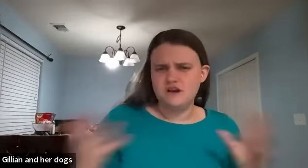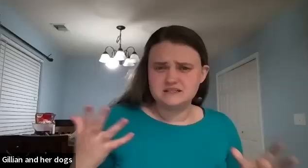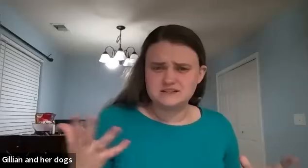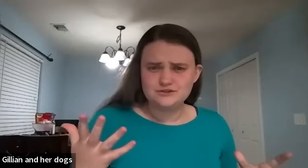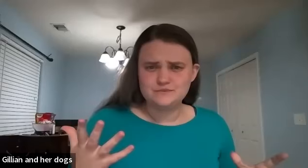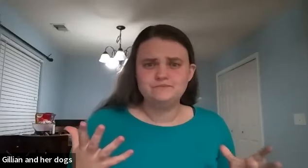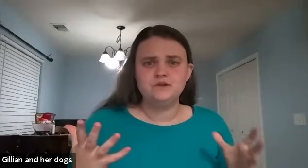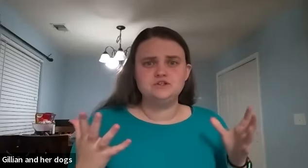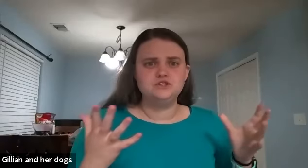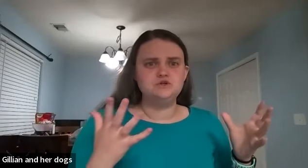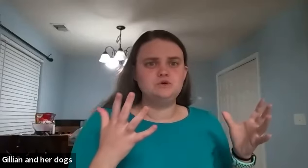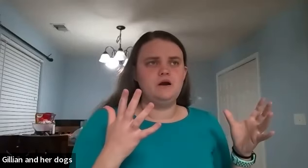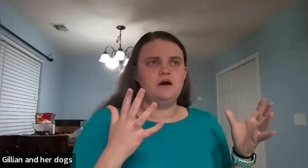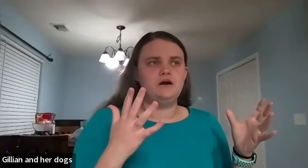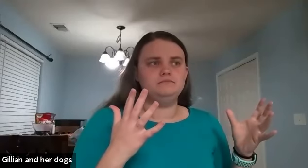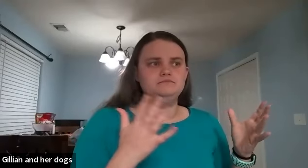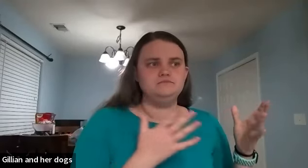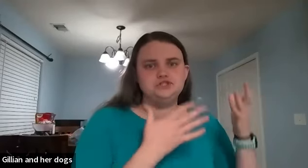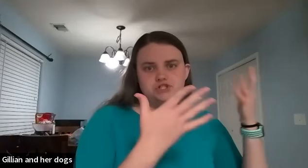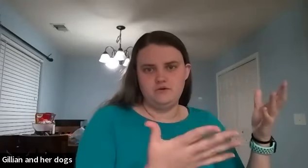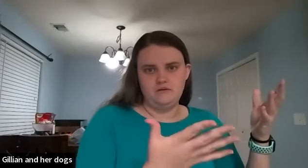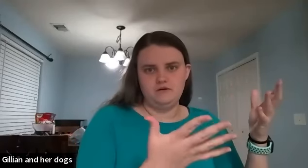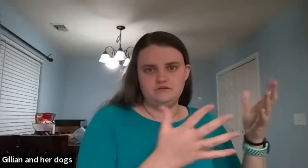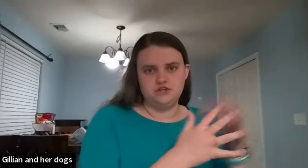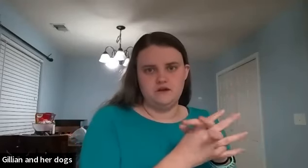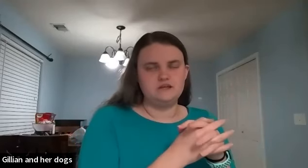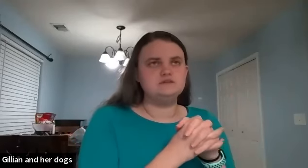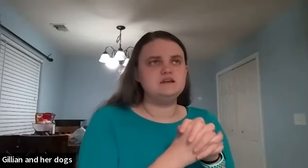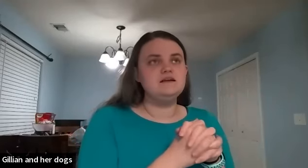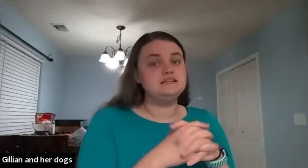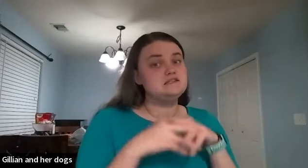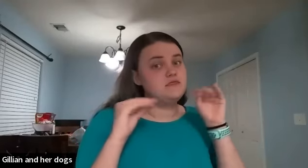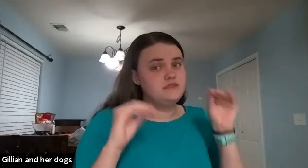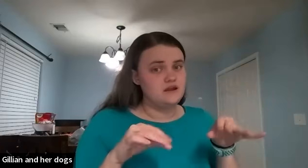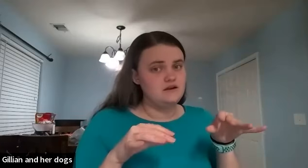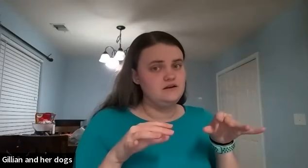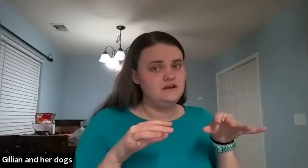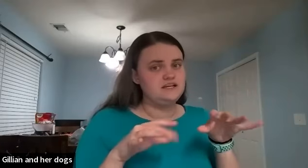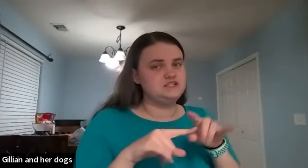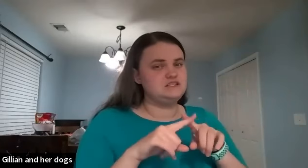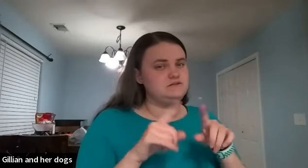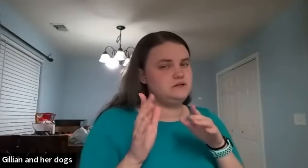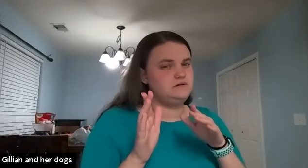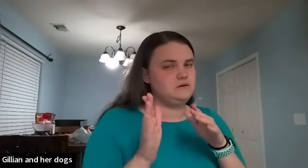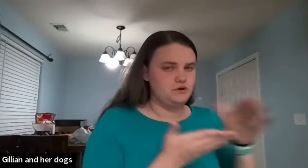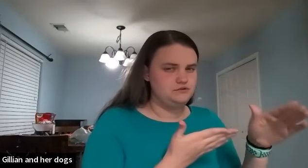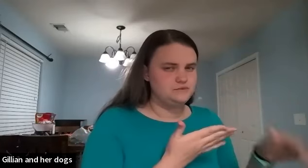context clues to um show that show that way so it's not like it's not there it's just a different approach